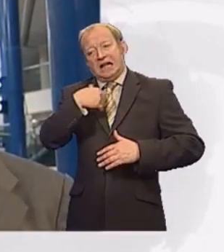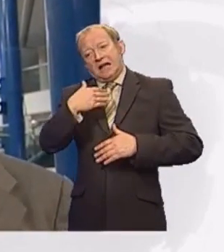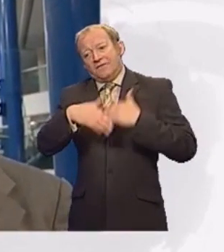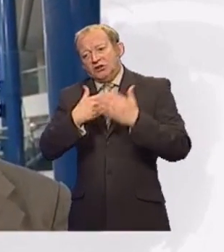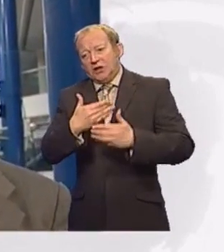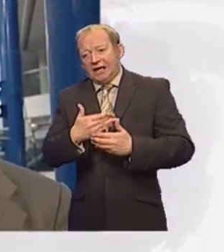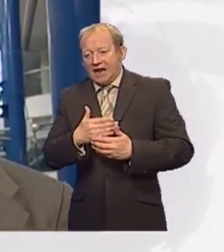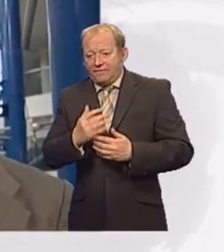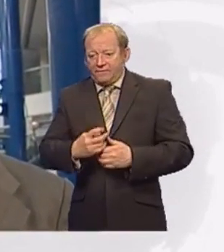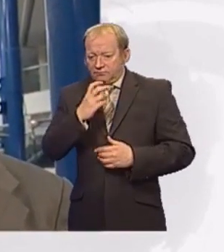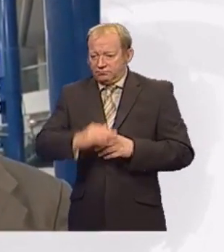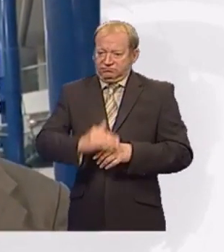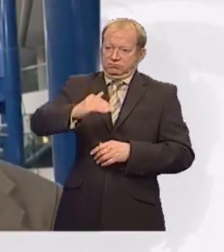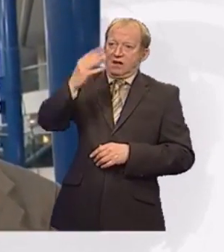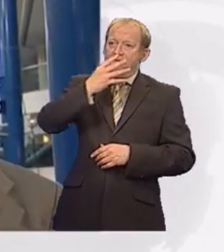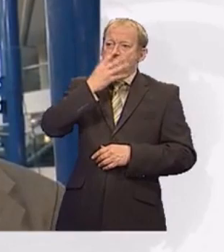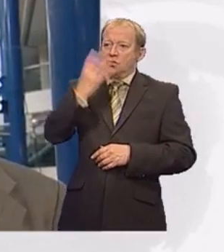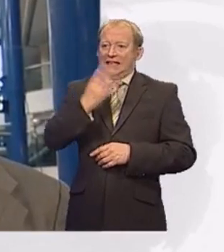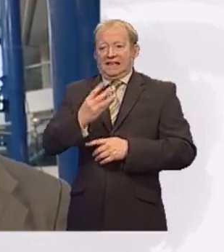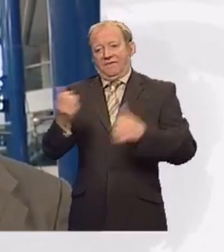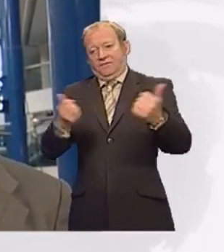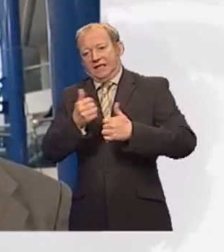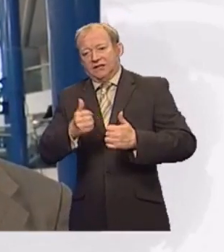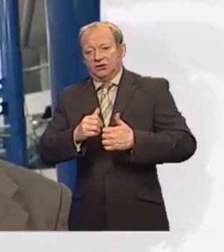older than 14 or older than 13. That would be catastrophic.